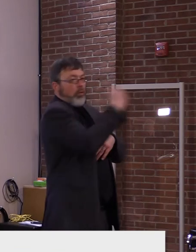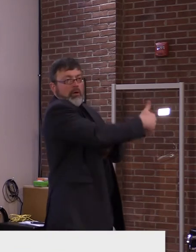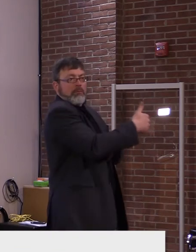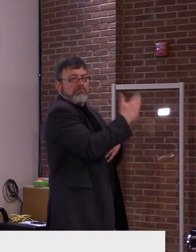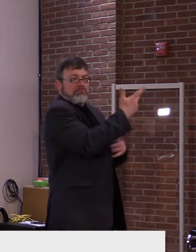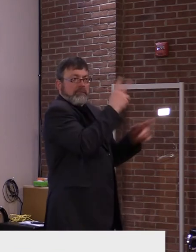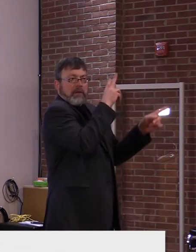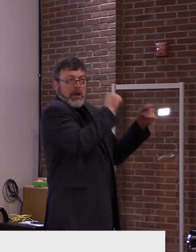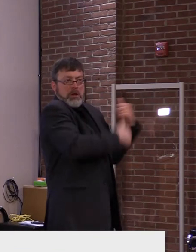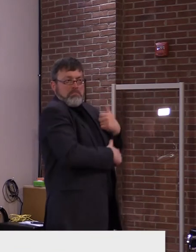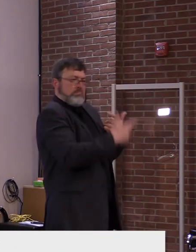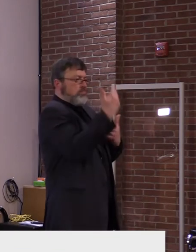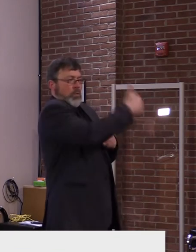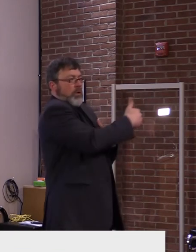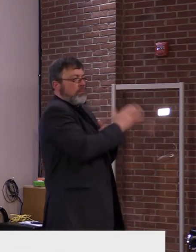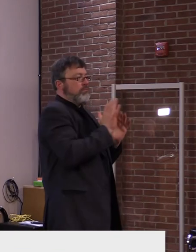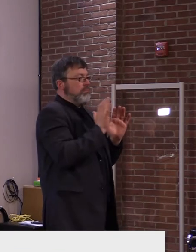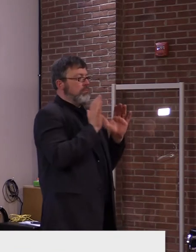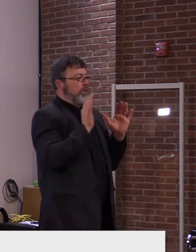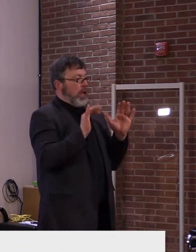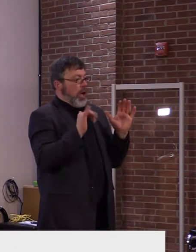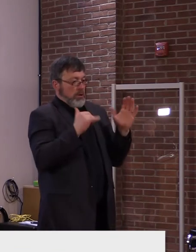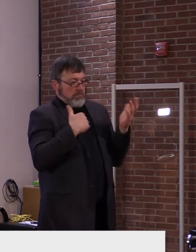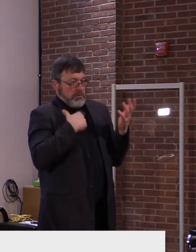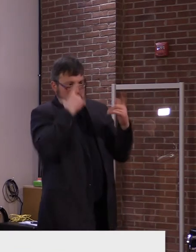I, that's all I know, Lisa, right at the moment.